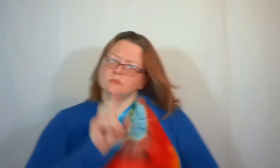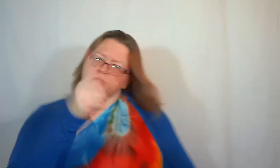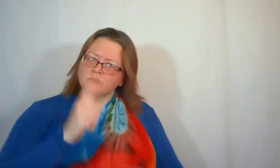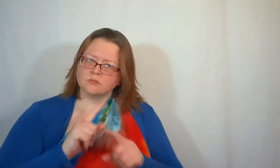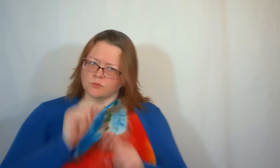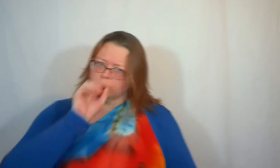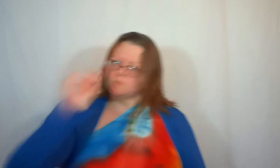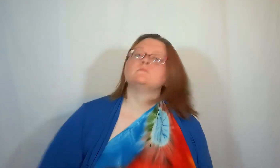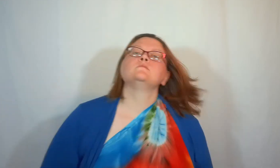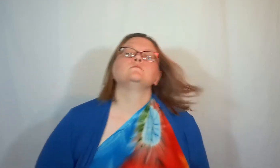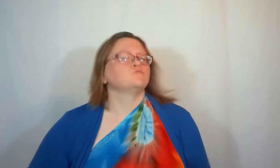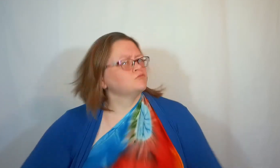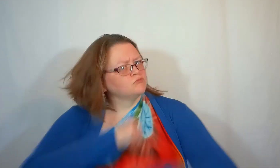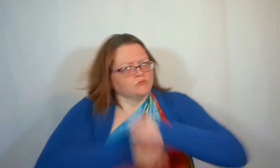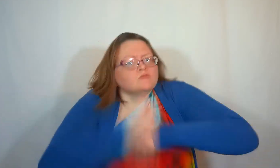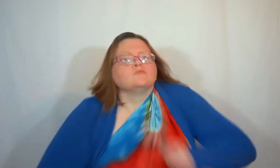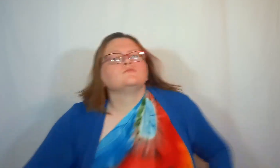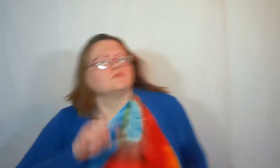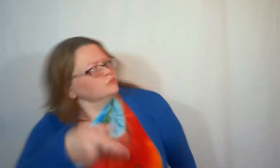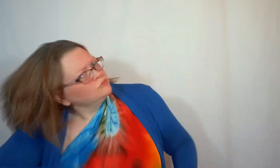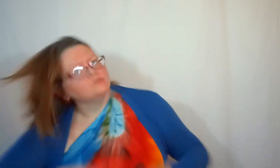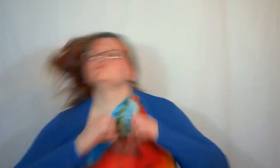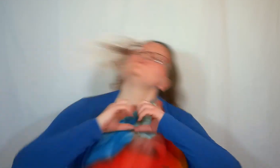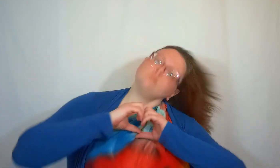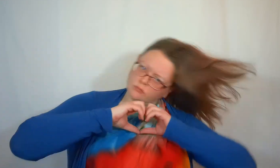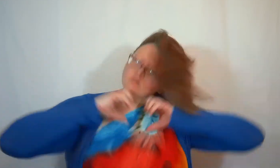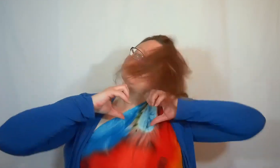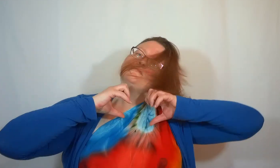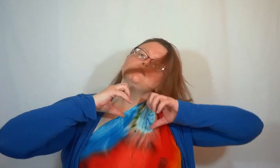hell, they can't tell you to change who you are